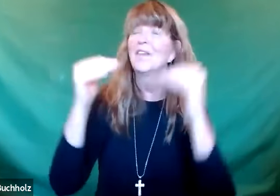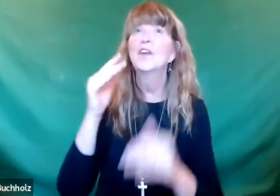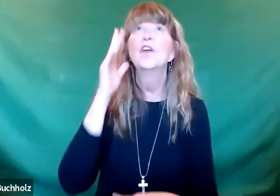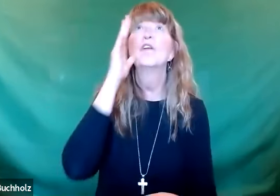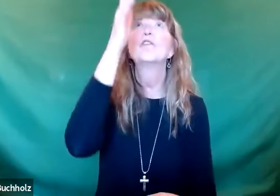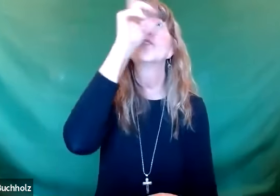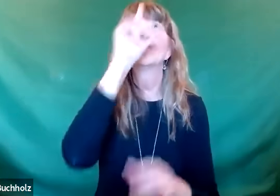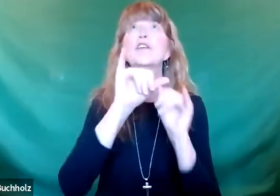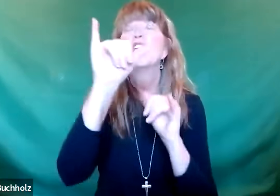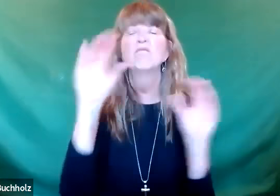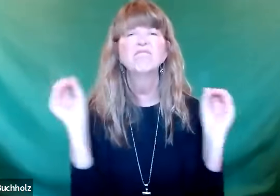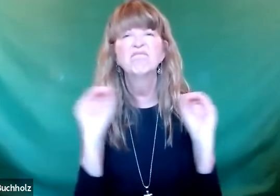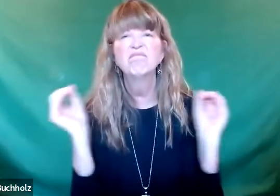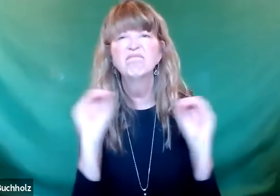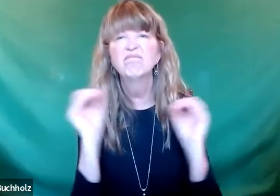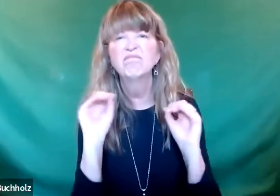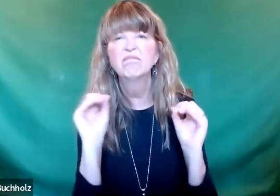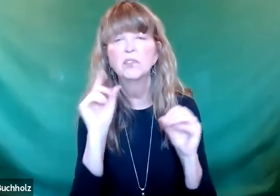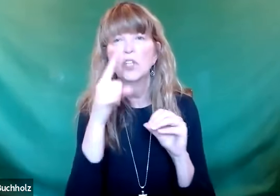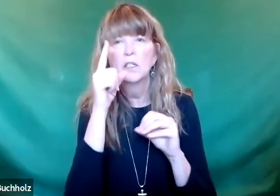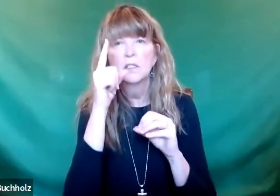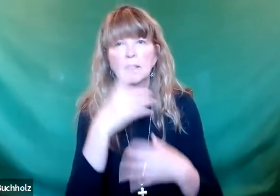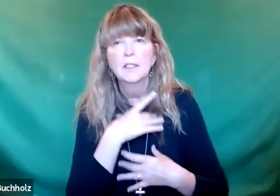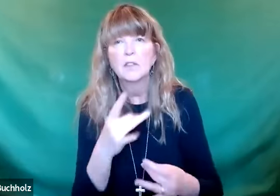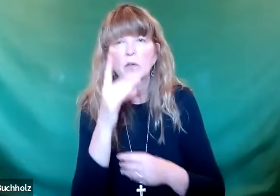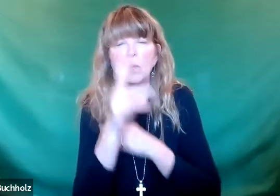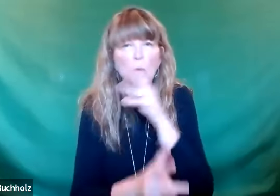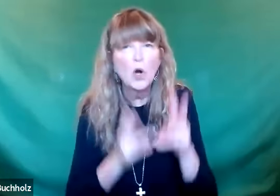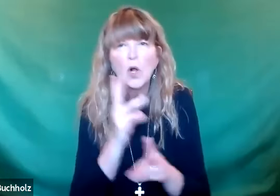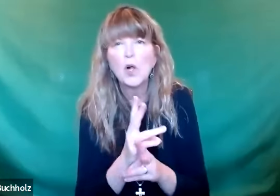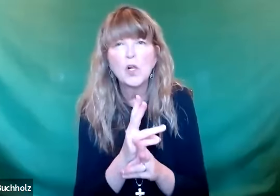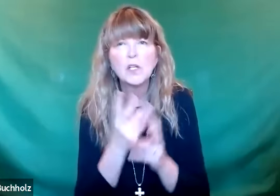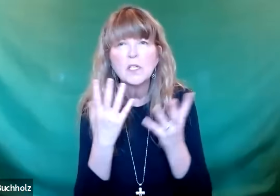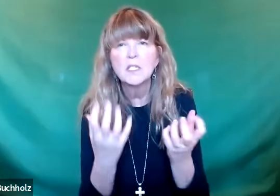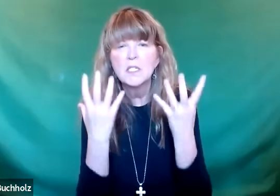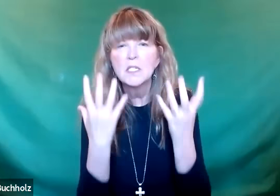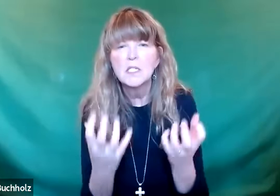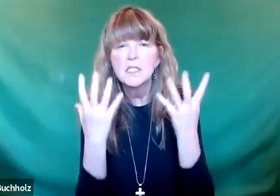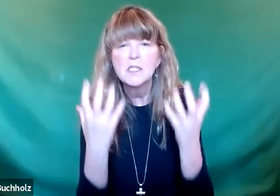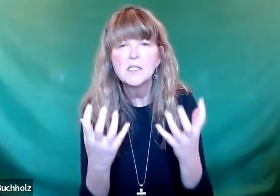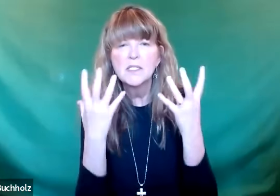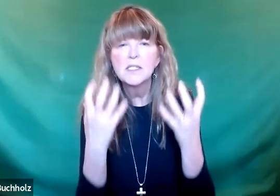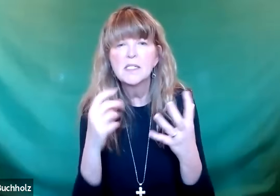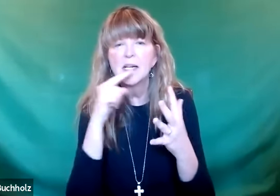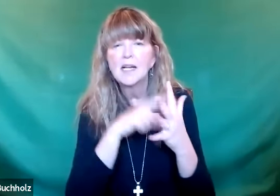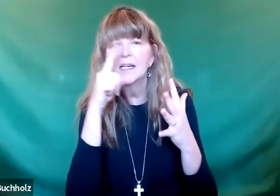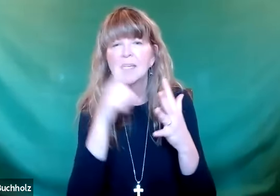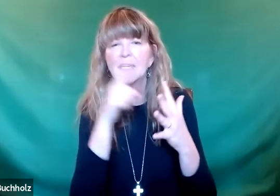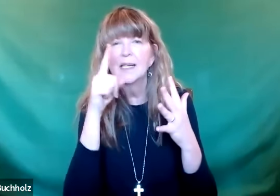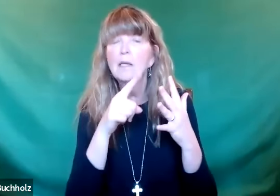and interests that there's no thought of eternity. It's a heart that's centered